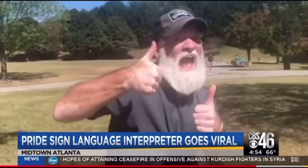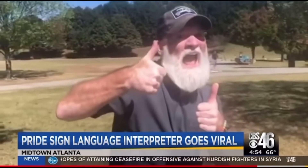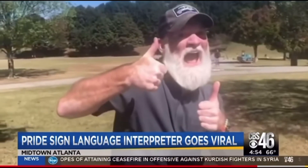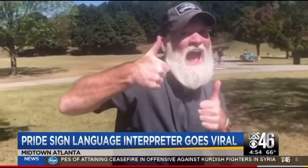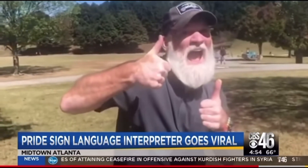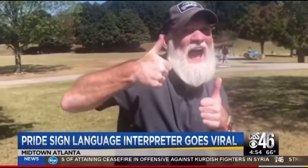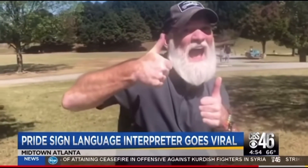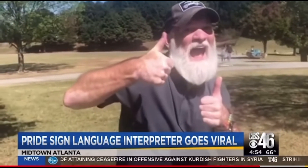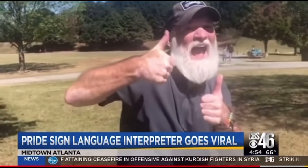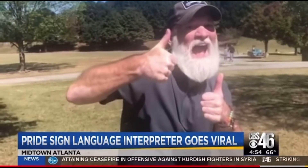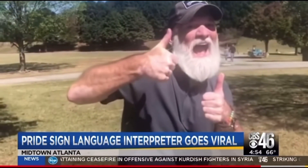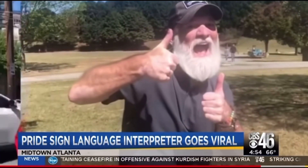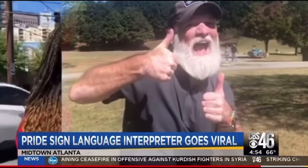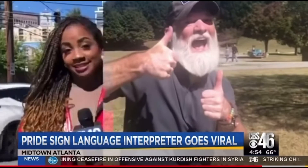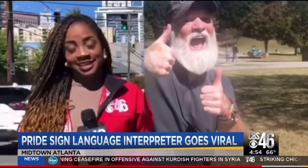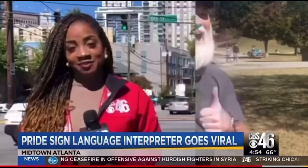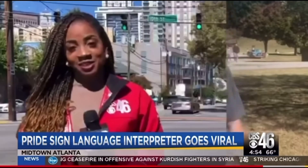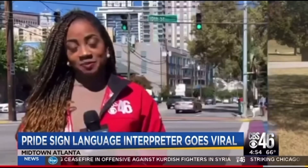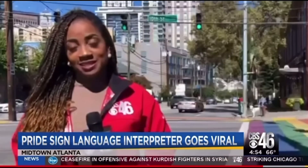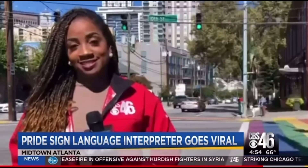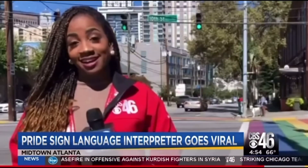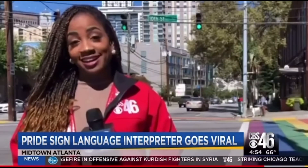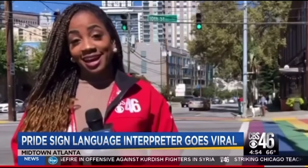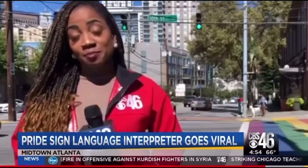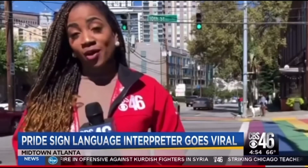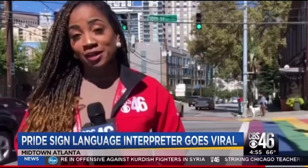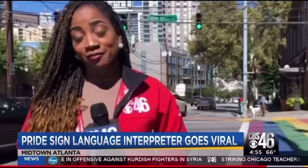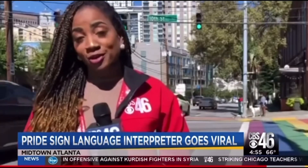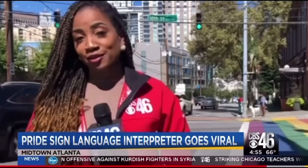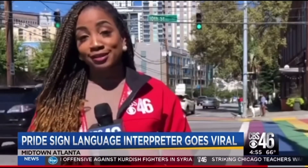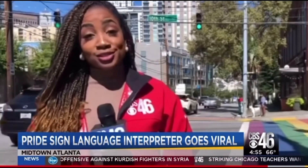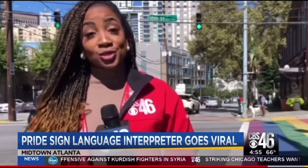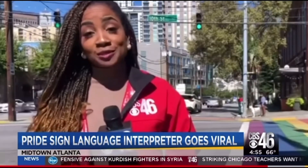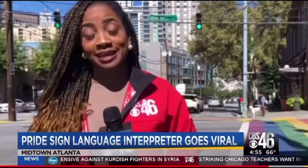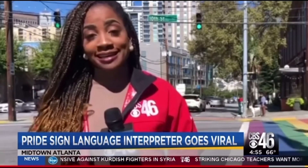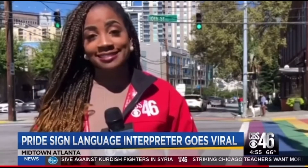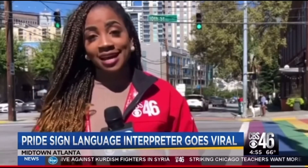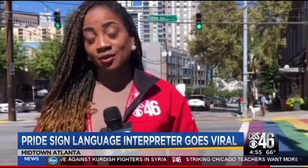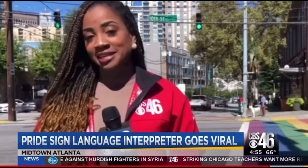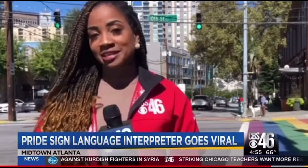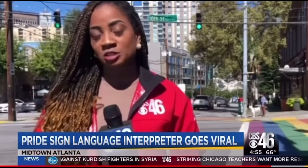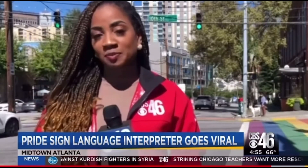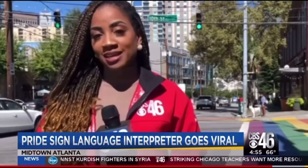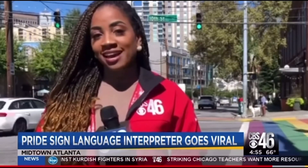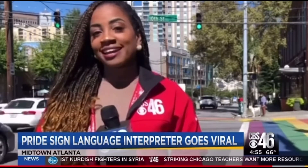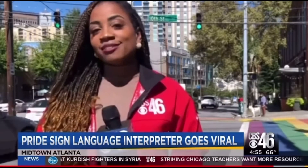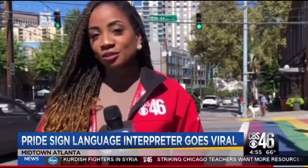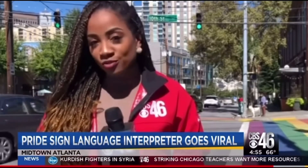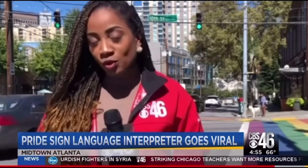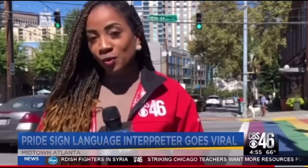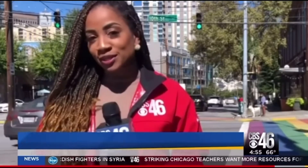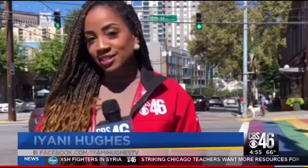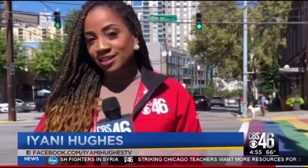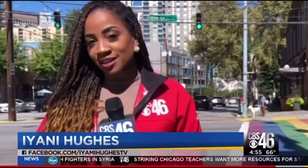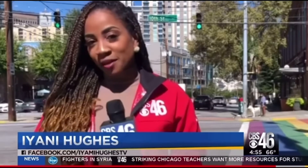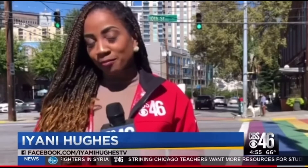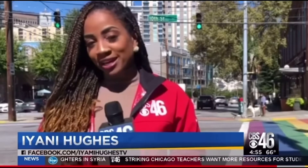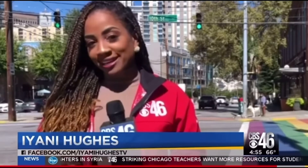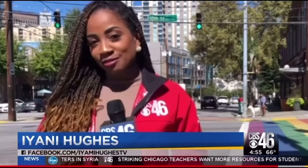experience as everyone else. David has been signing at Pride for nearly two decades now. And he tells me he looks forward to breaking out